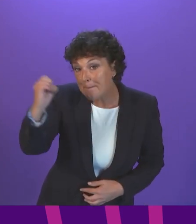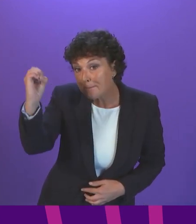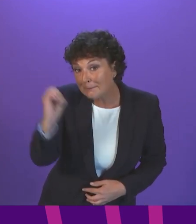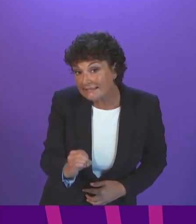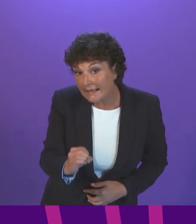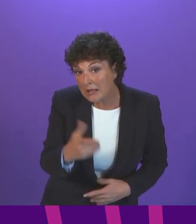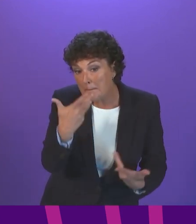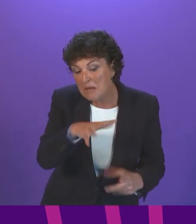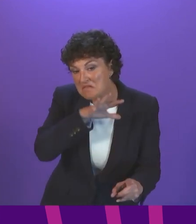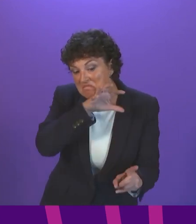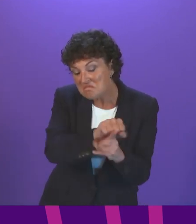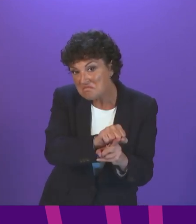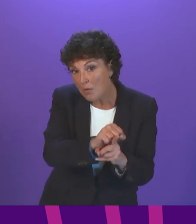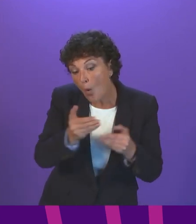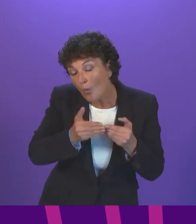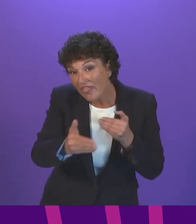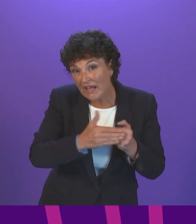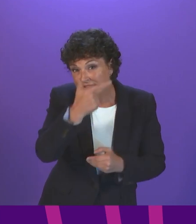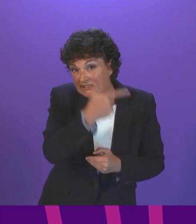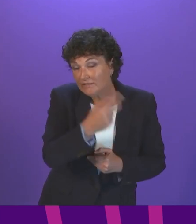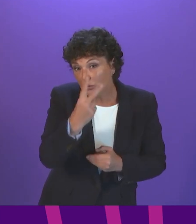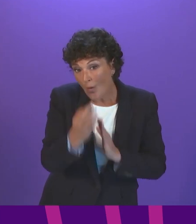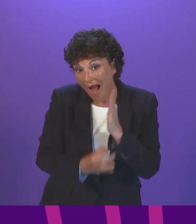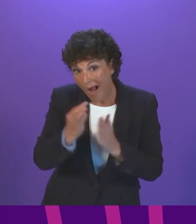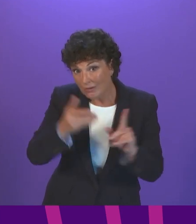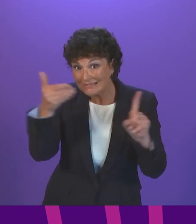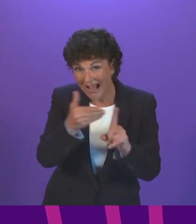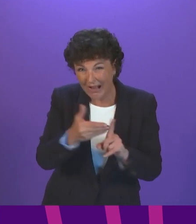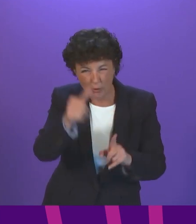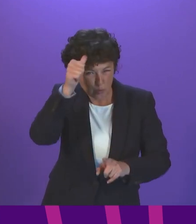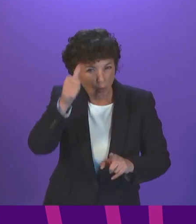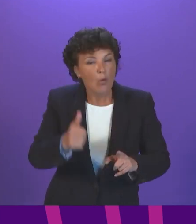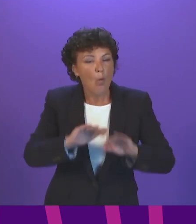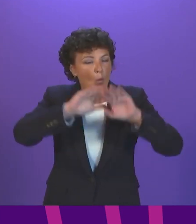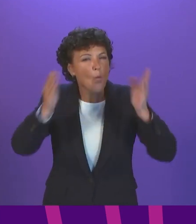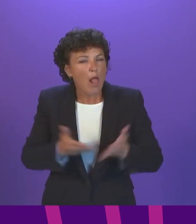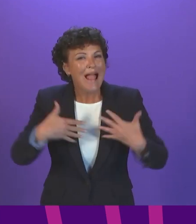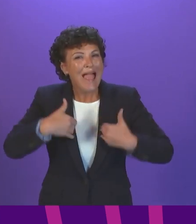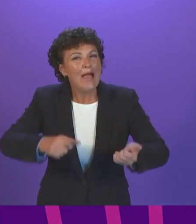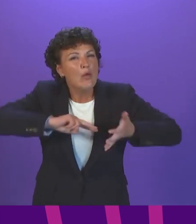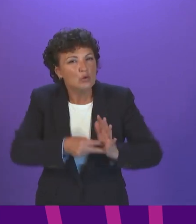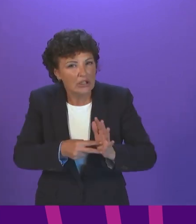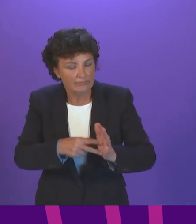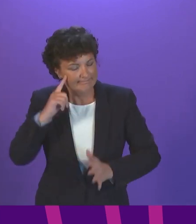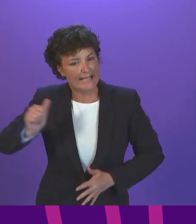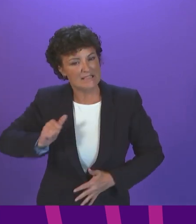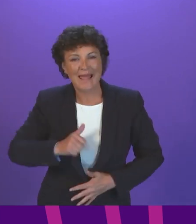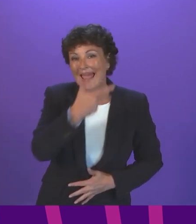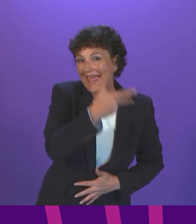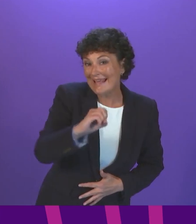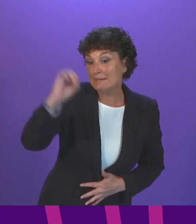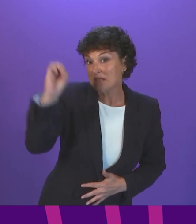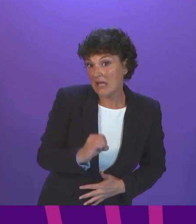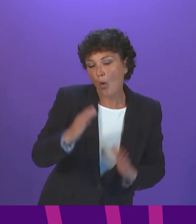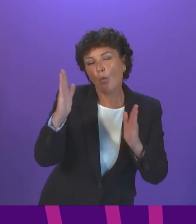closed within the 72-hour target, you know, the WHO target of 80% within 72 hours,